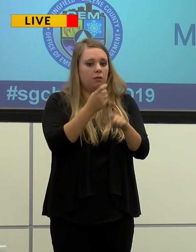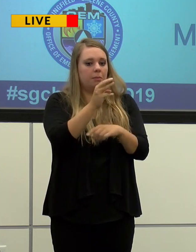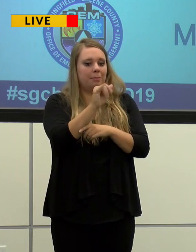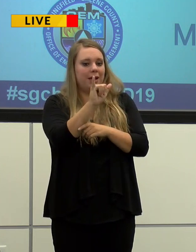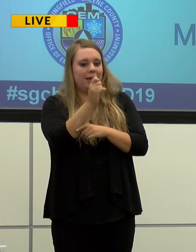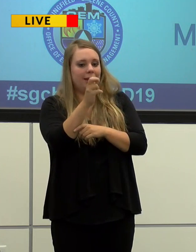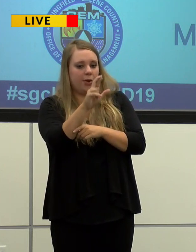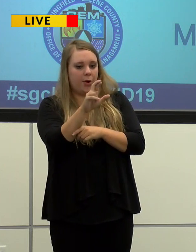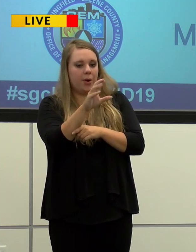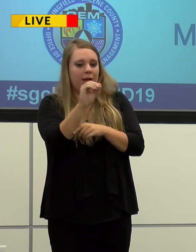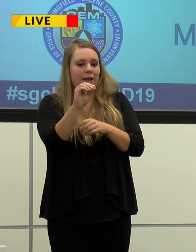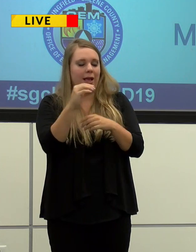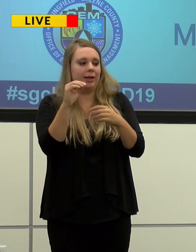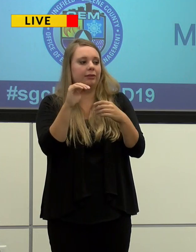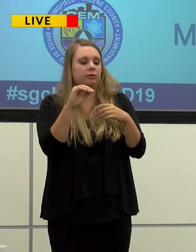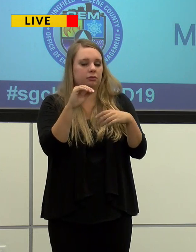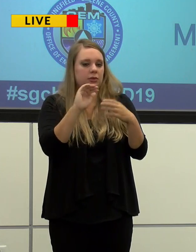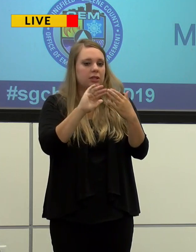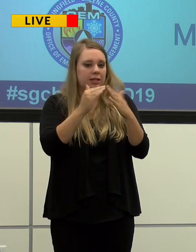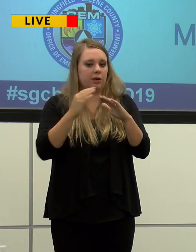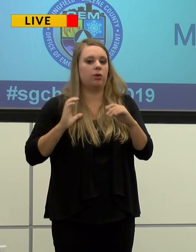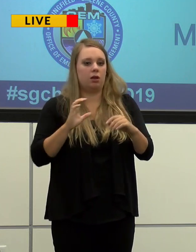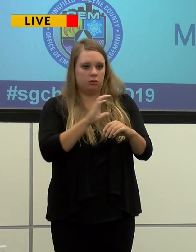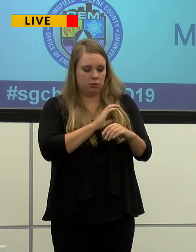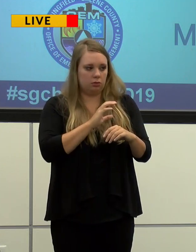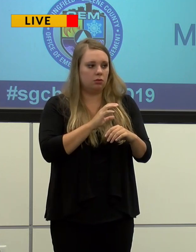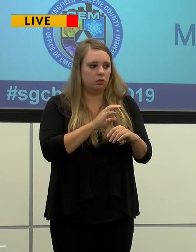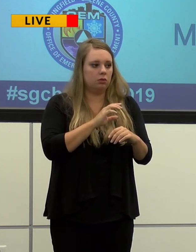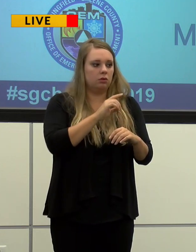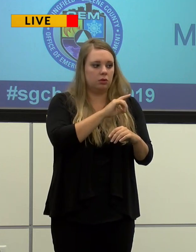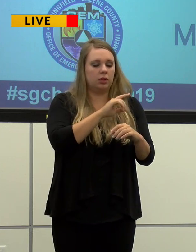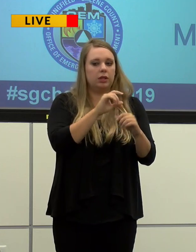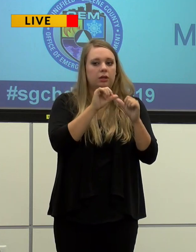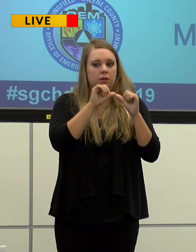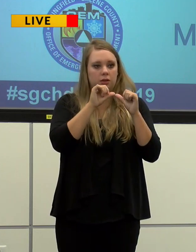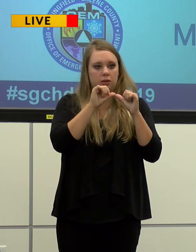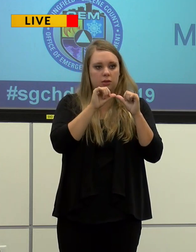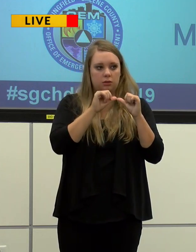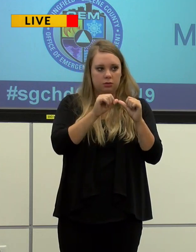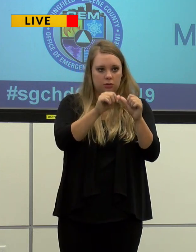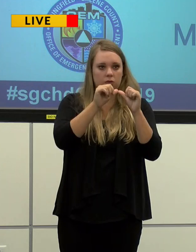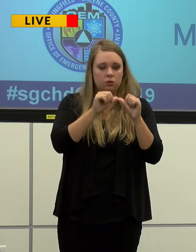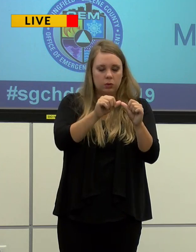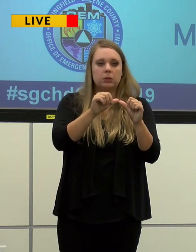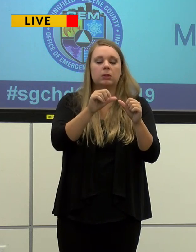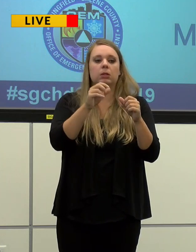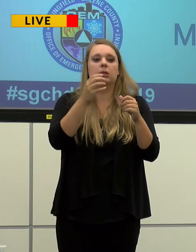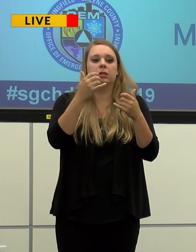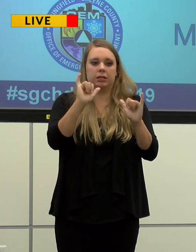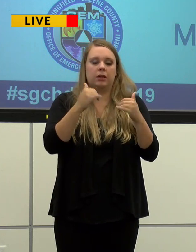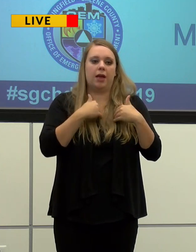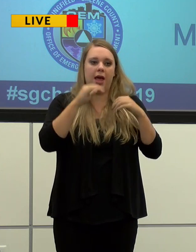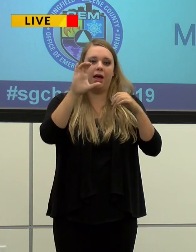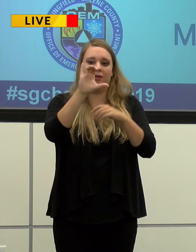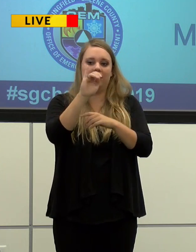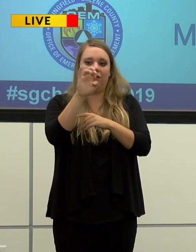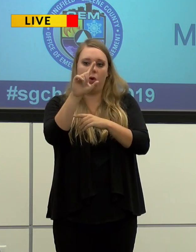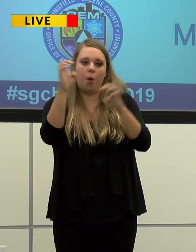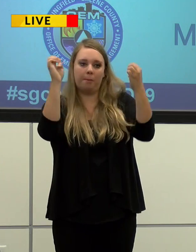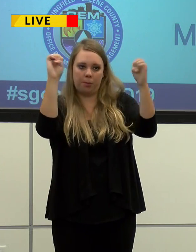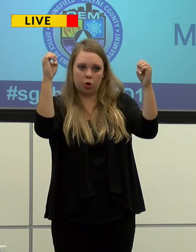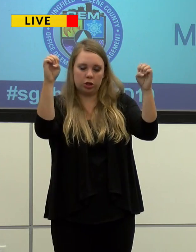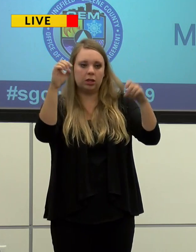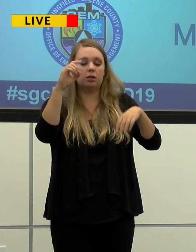Council. There continues to reasonably appear to exist a state of civil emergency. Due to the passage of